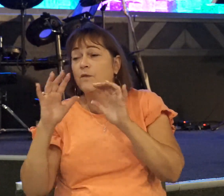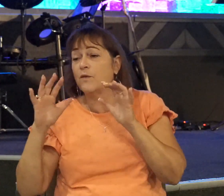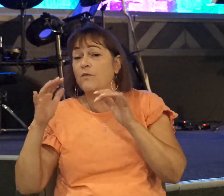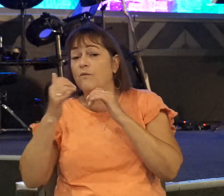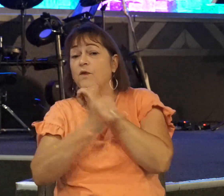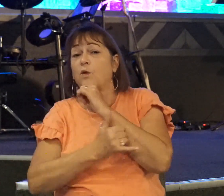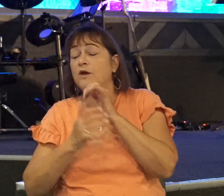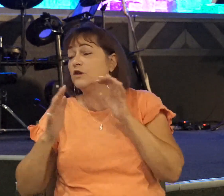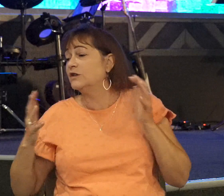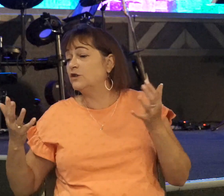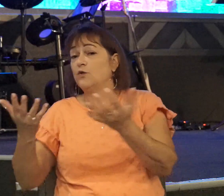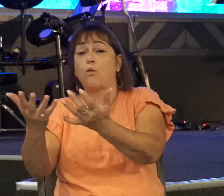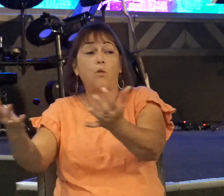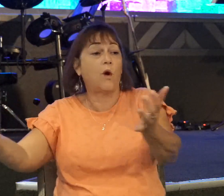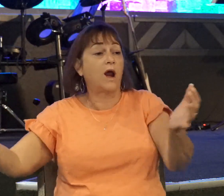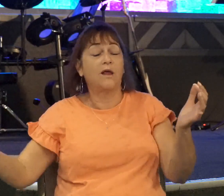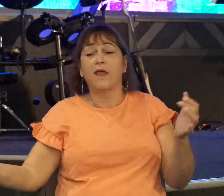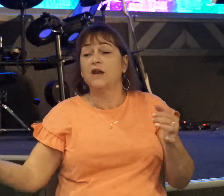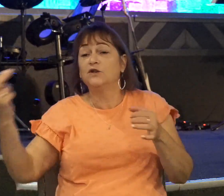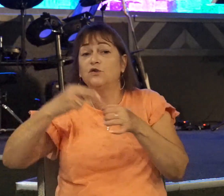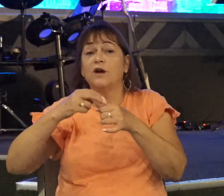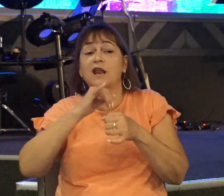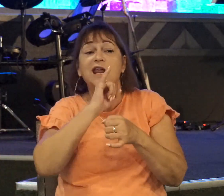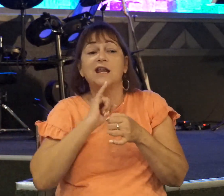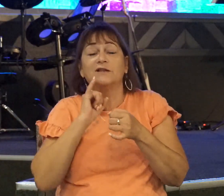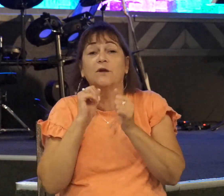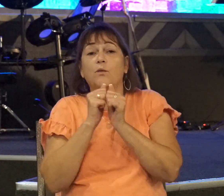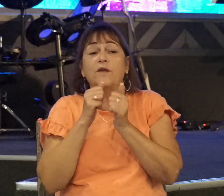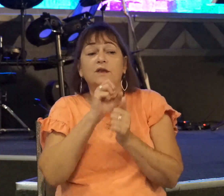they also joined the Israelites who were with Saul and Jonathan.